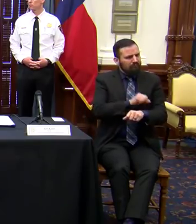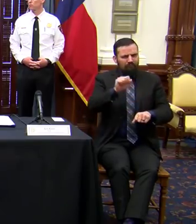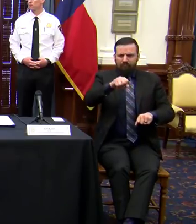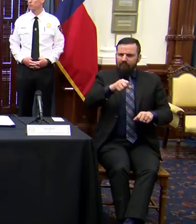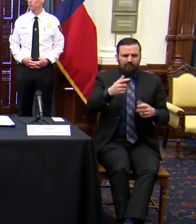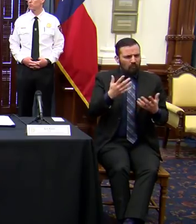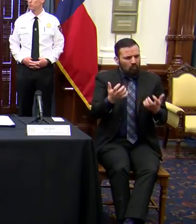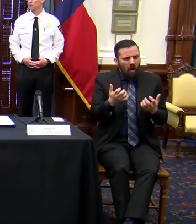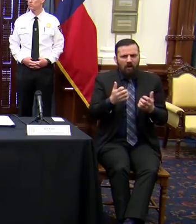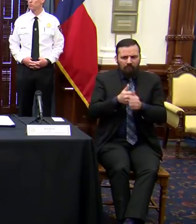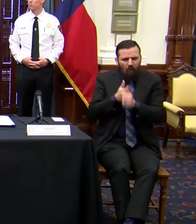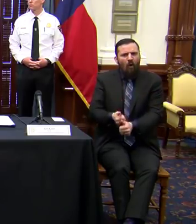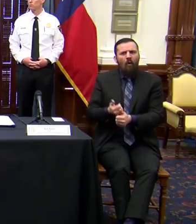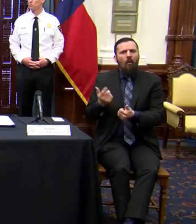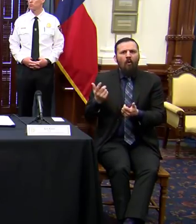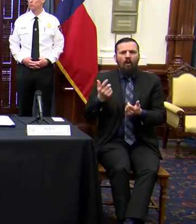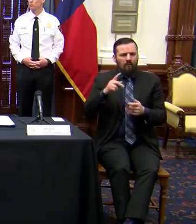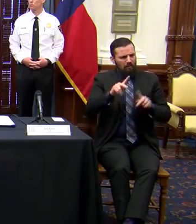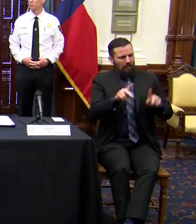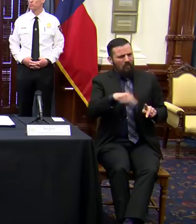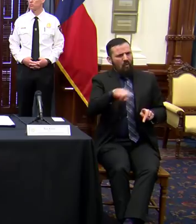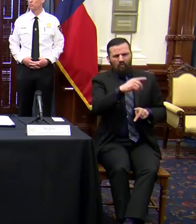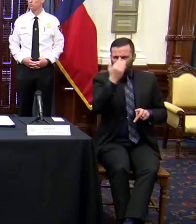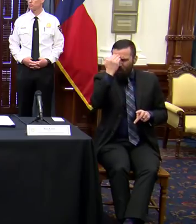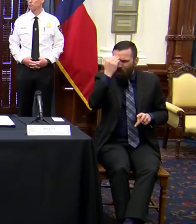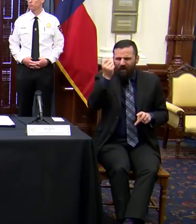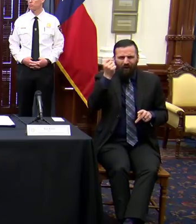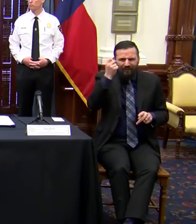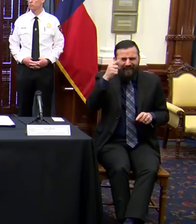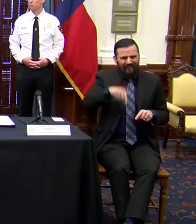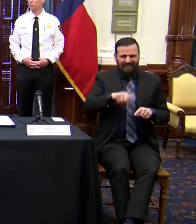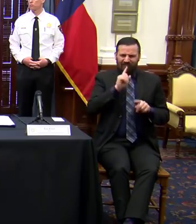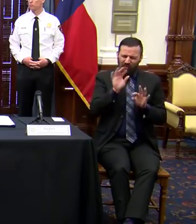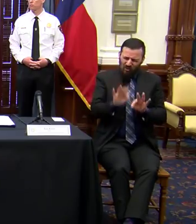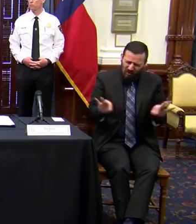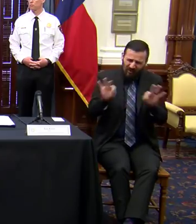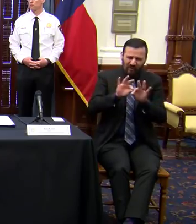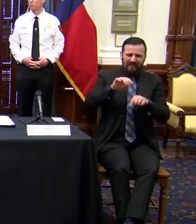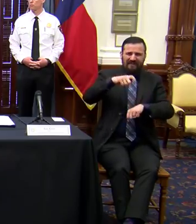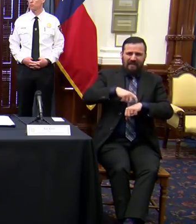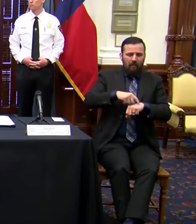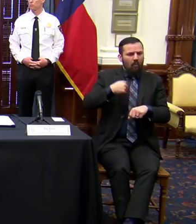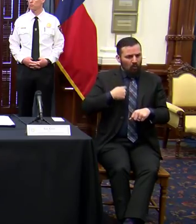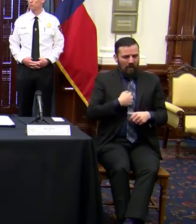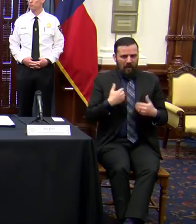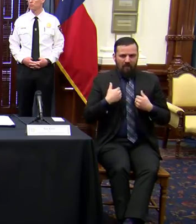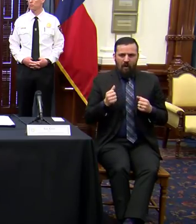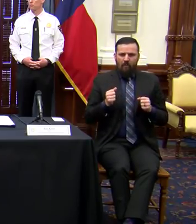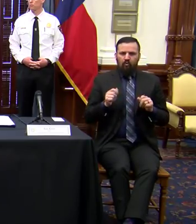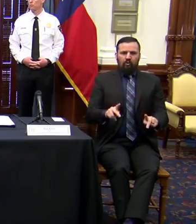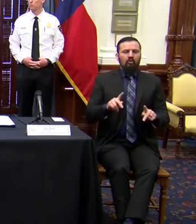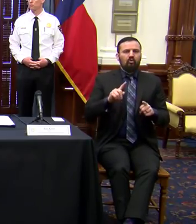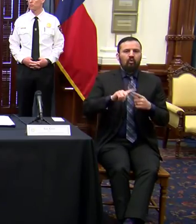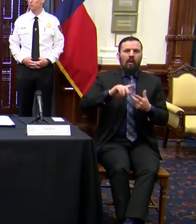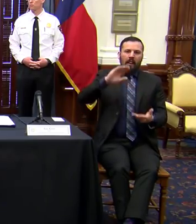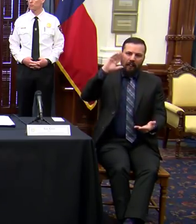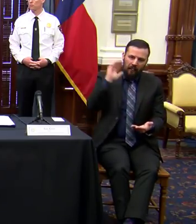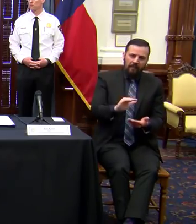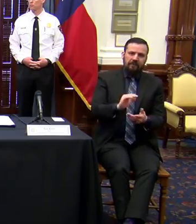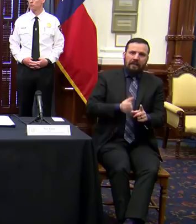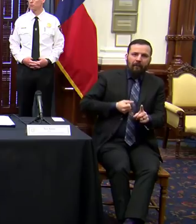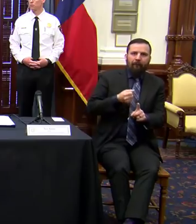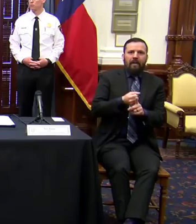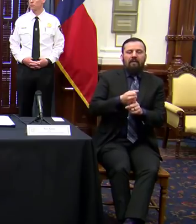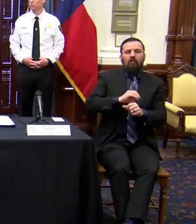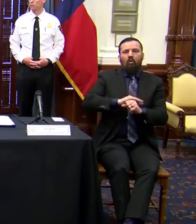People understand that this is a critical period of time where we have the opportunity to greatly lessen the impact of